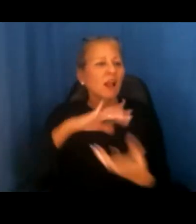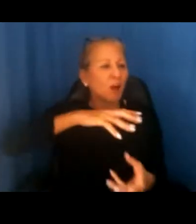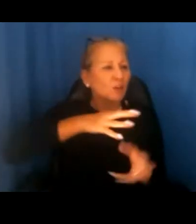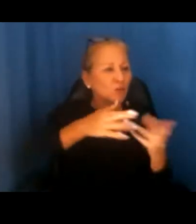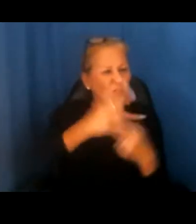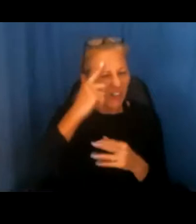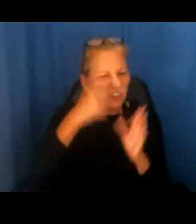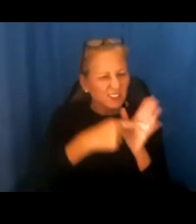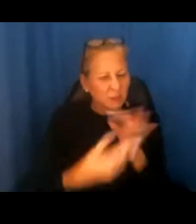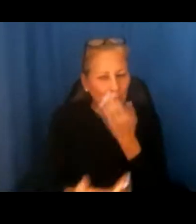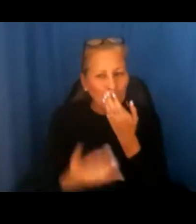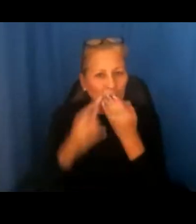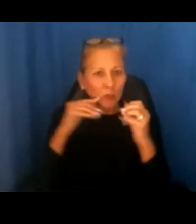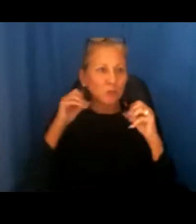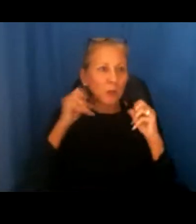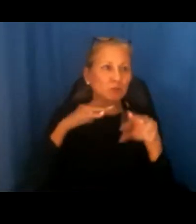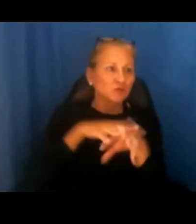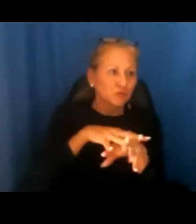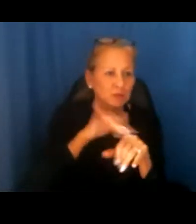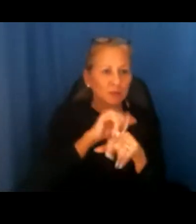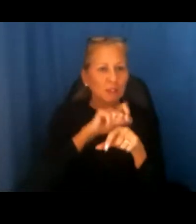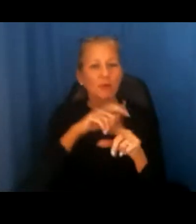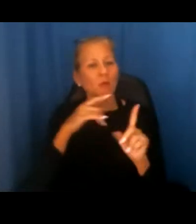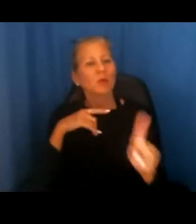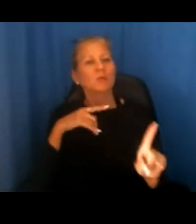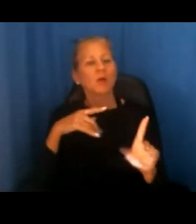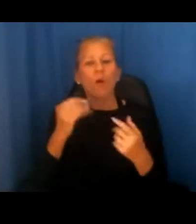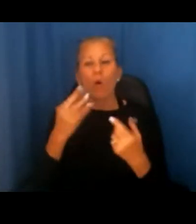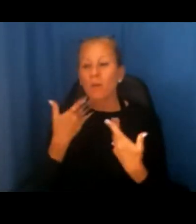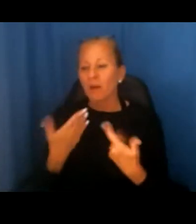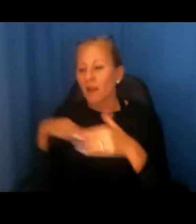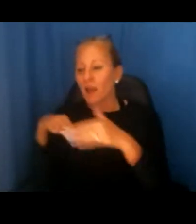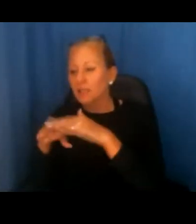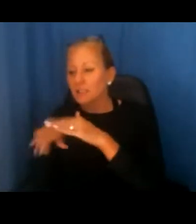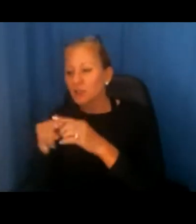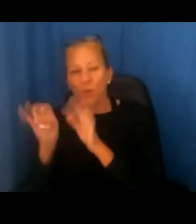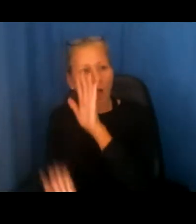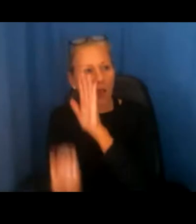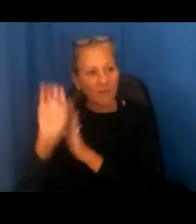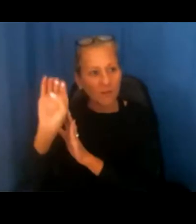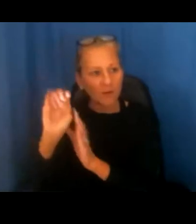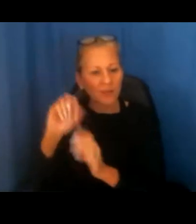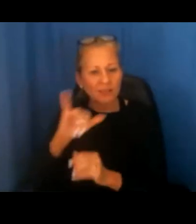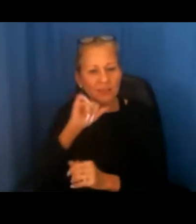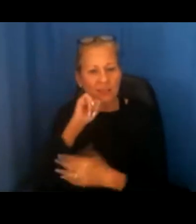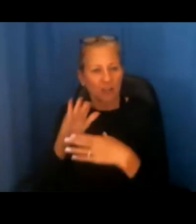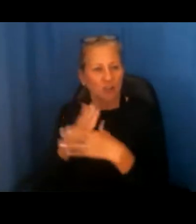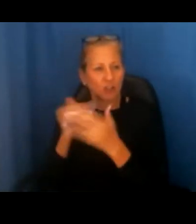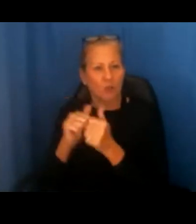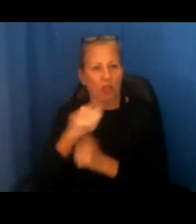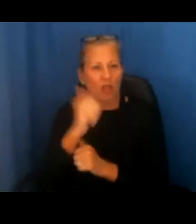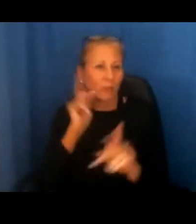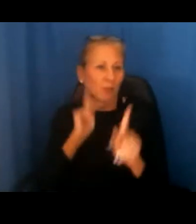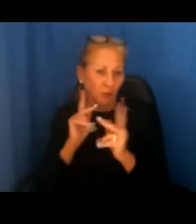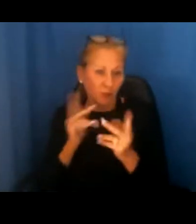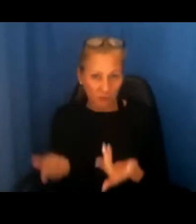or they may need to be able to have access to an elevator that isn't shared with other people